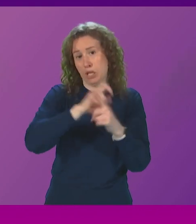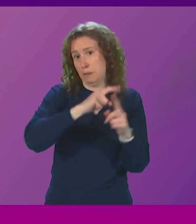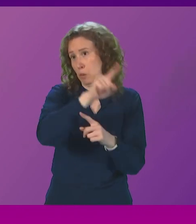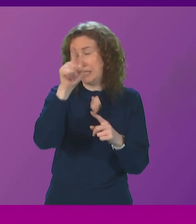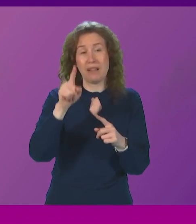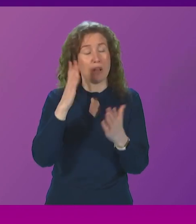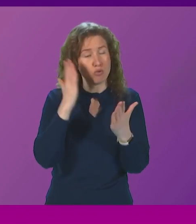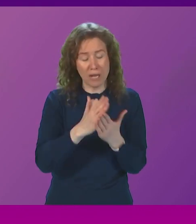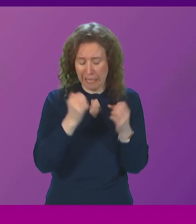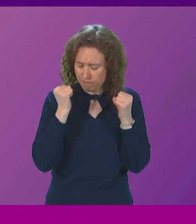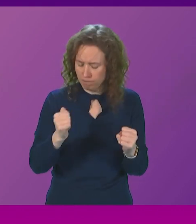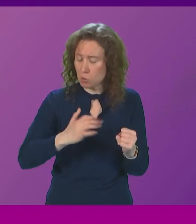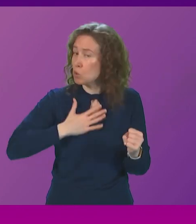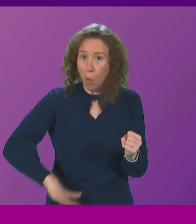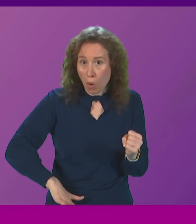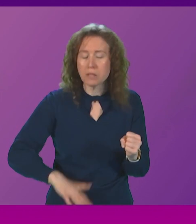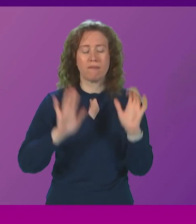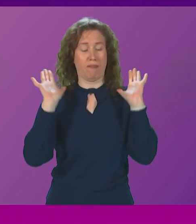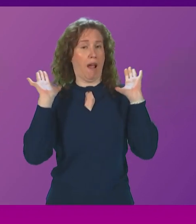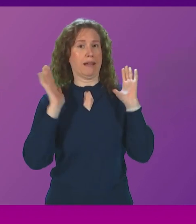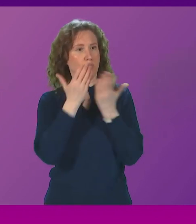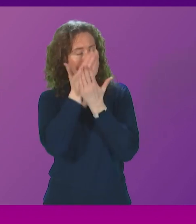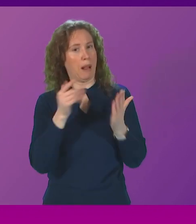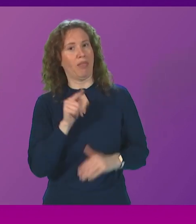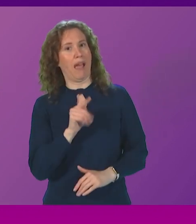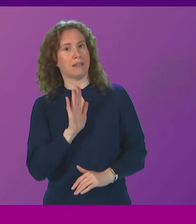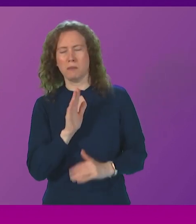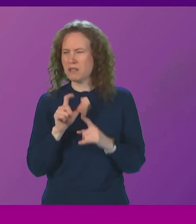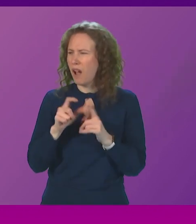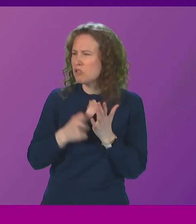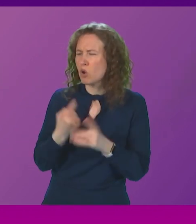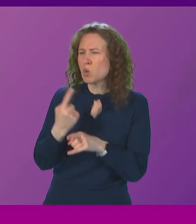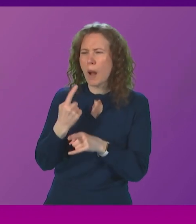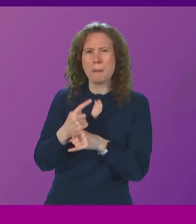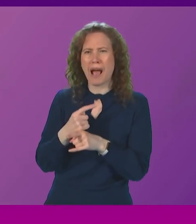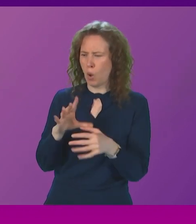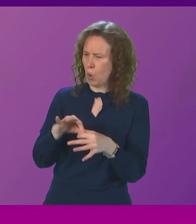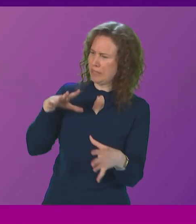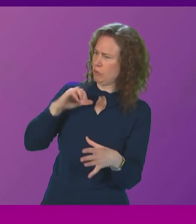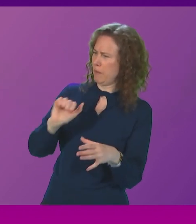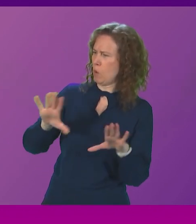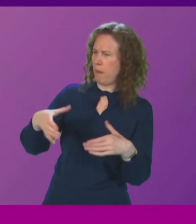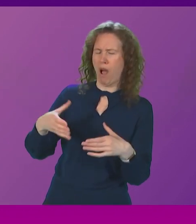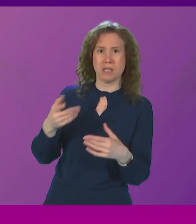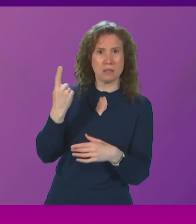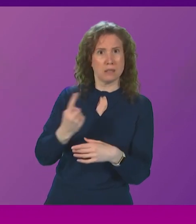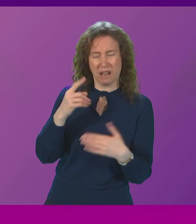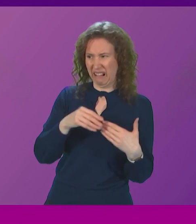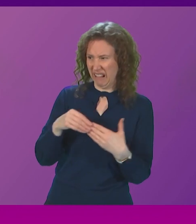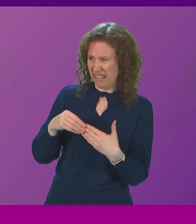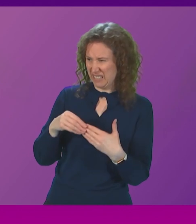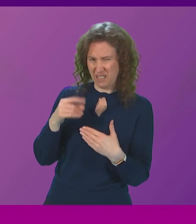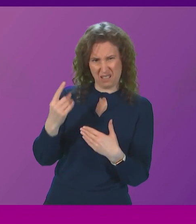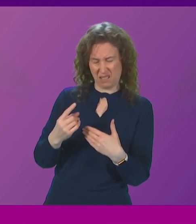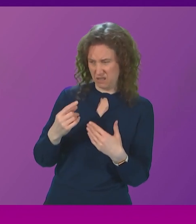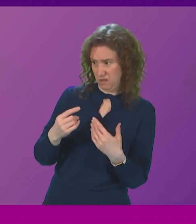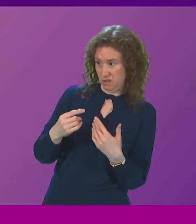to it and for Douglas Ross to stand there and talk about losing grip of a party when he's been leader they've had